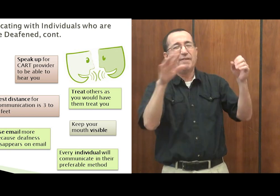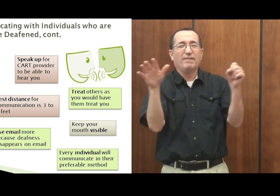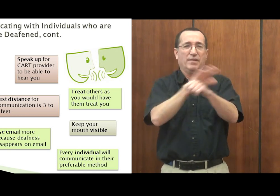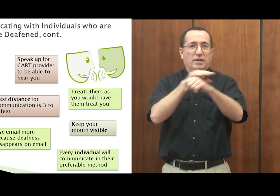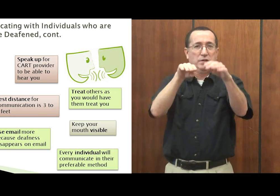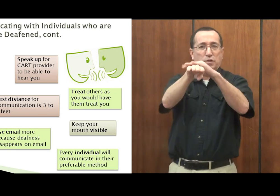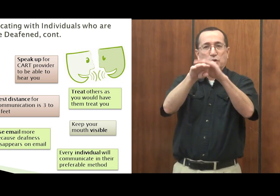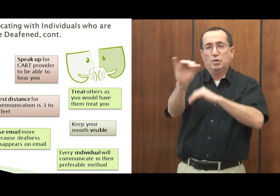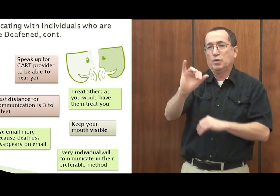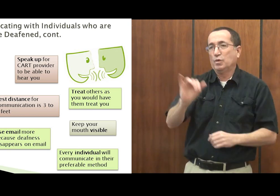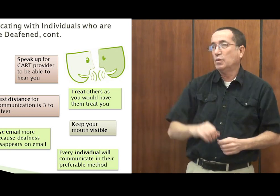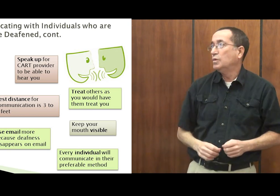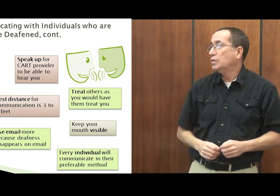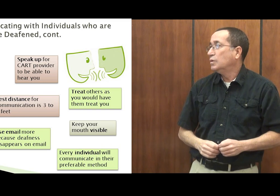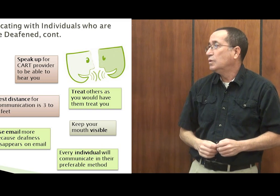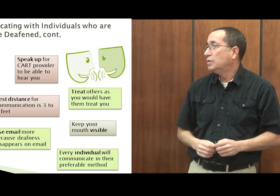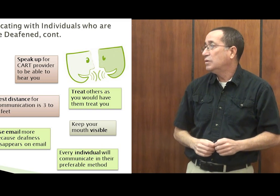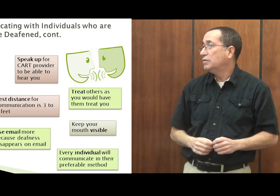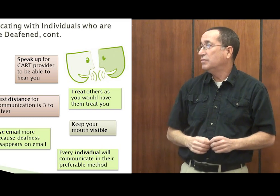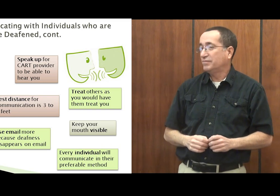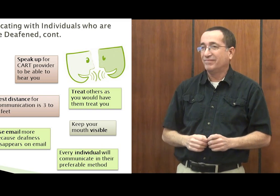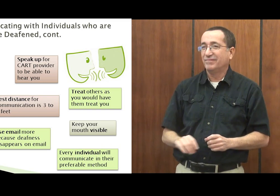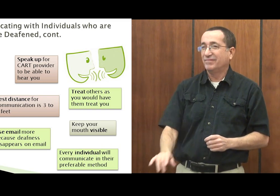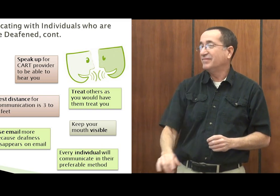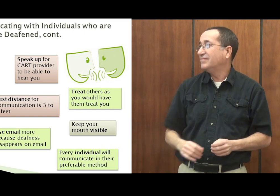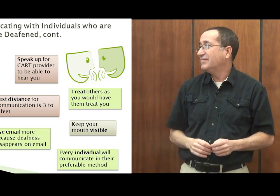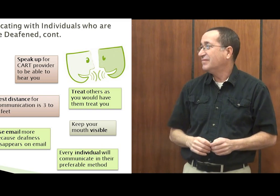everybody out in the whole room for equal access.